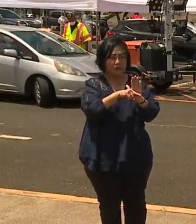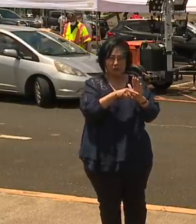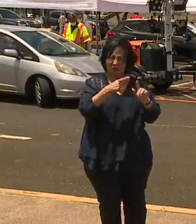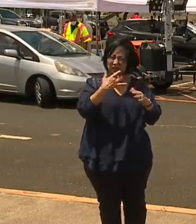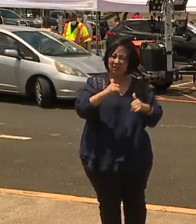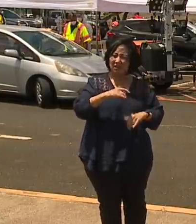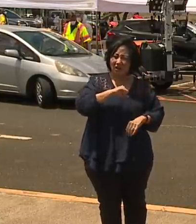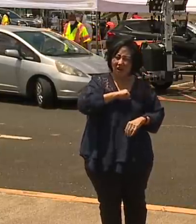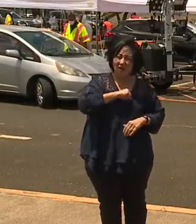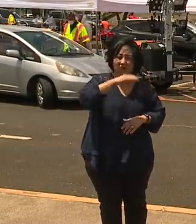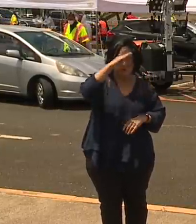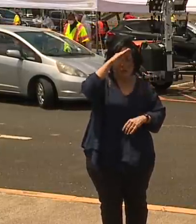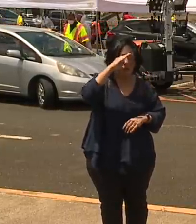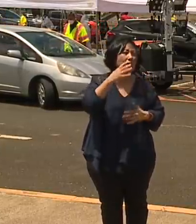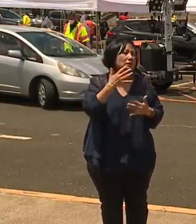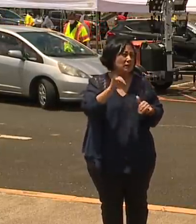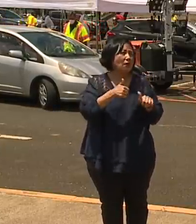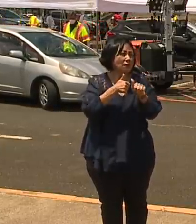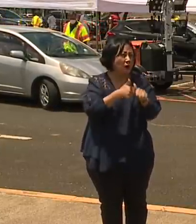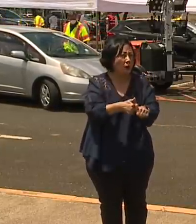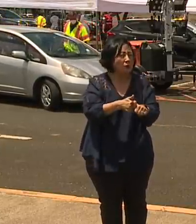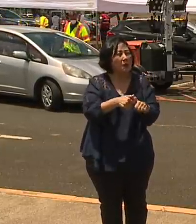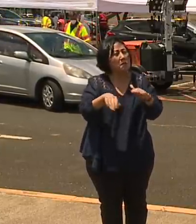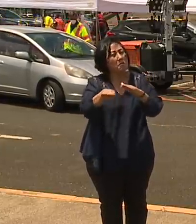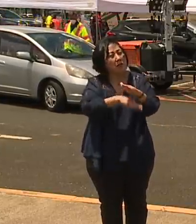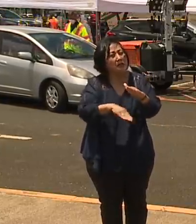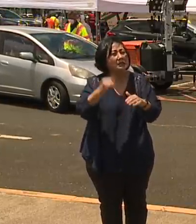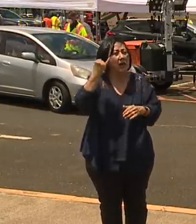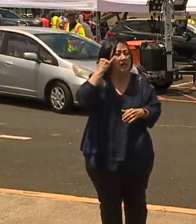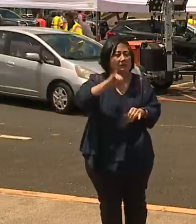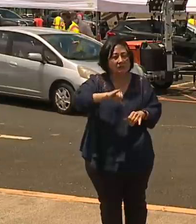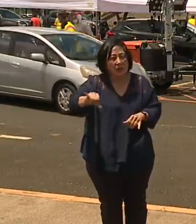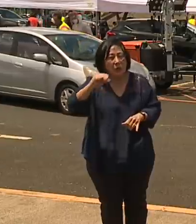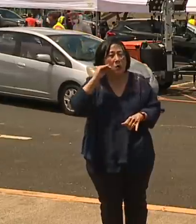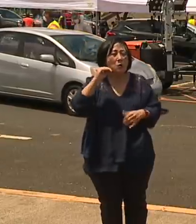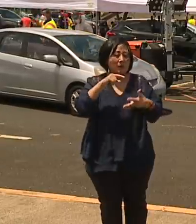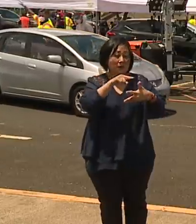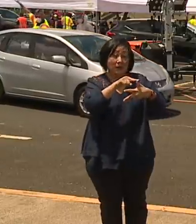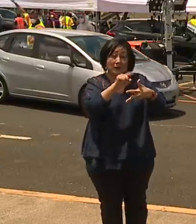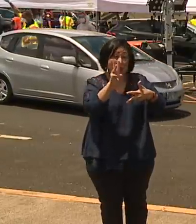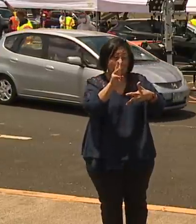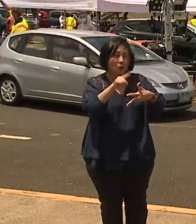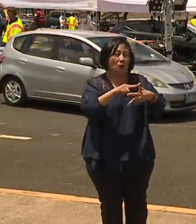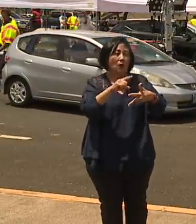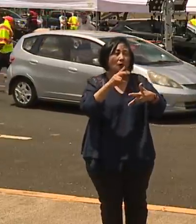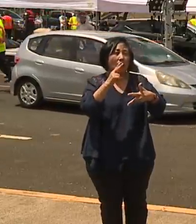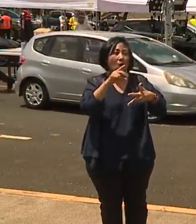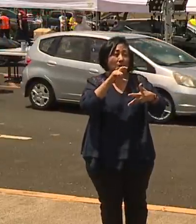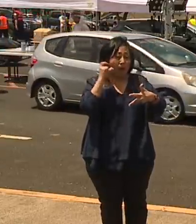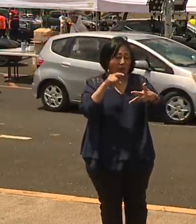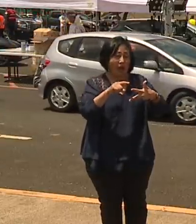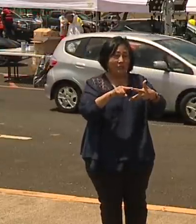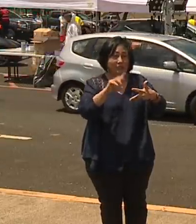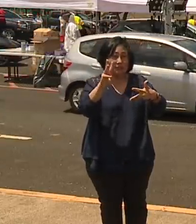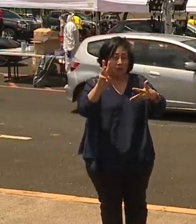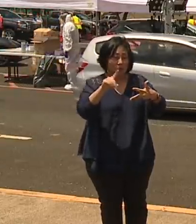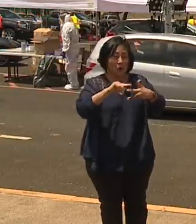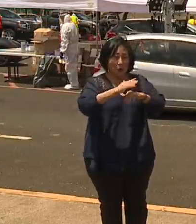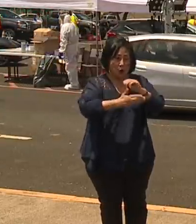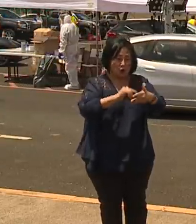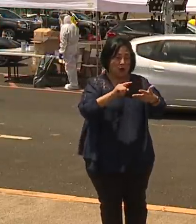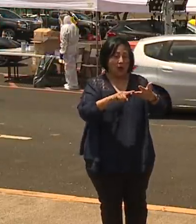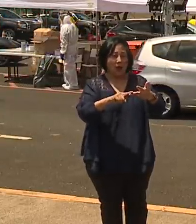doesn't mean that you shouldn't do the basic public health measures. We've been recommending the three Ws, wear a mask, wash your hands, and watch your distance.